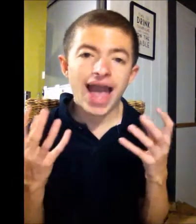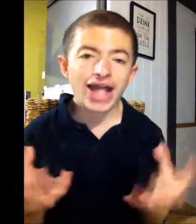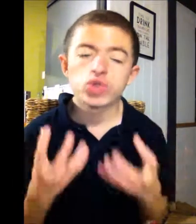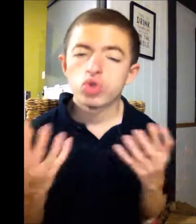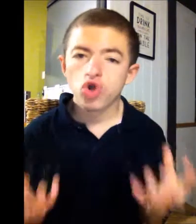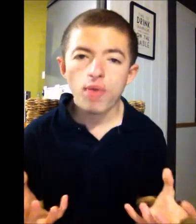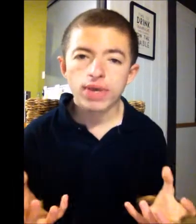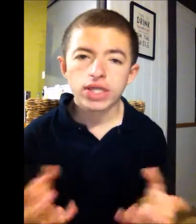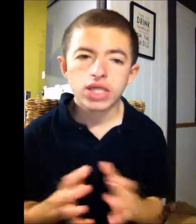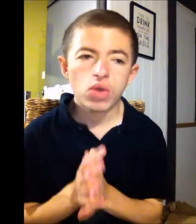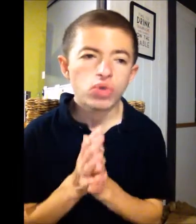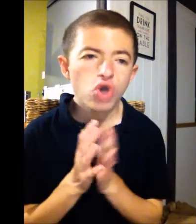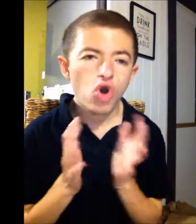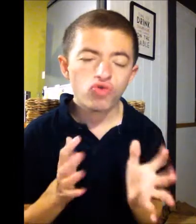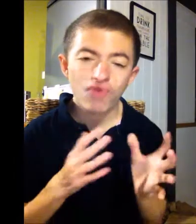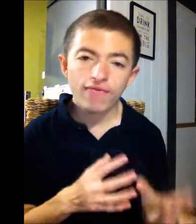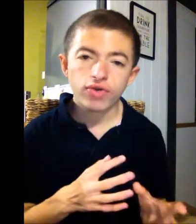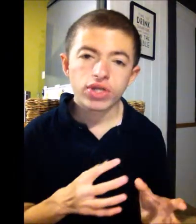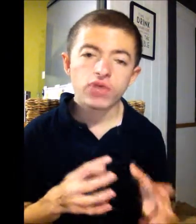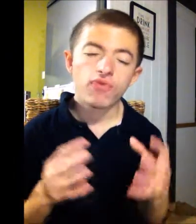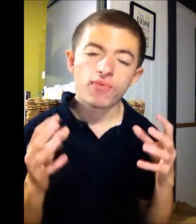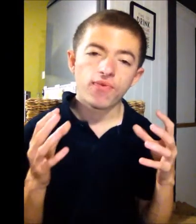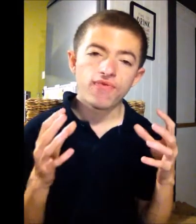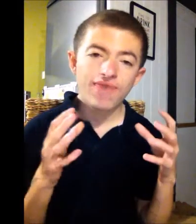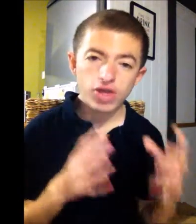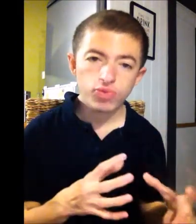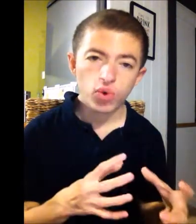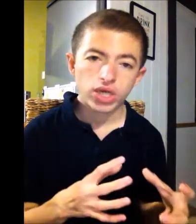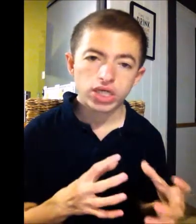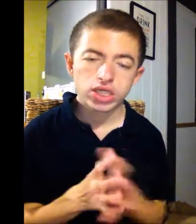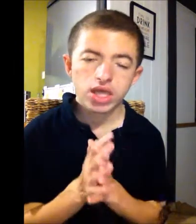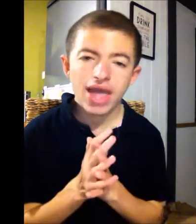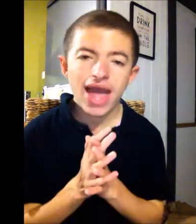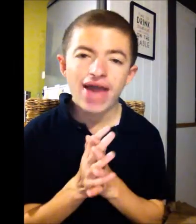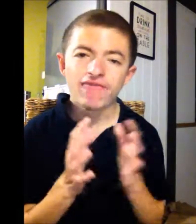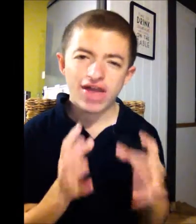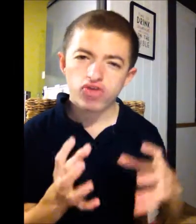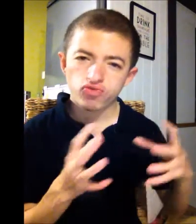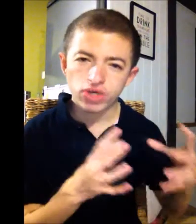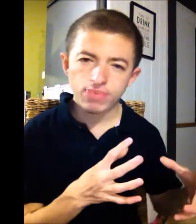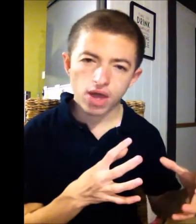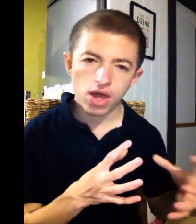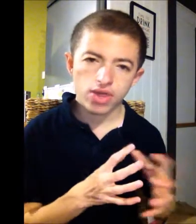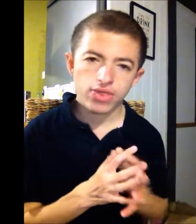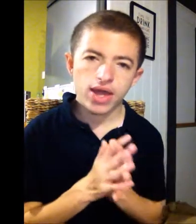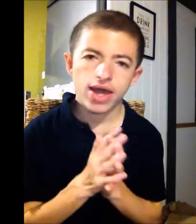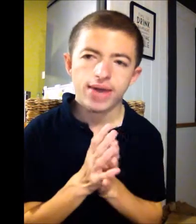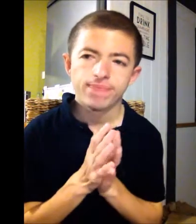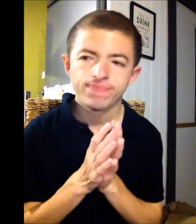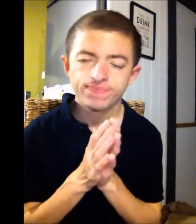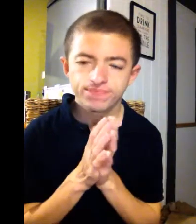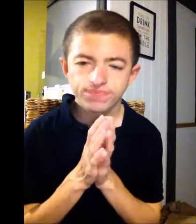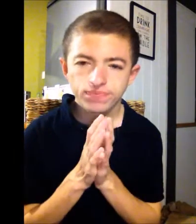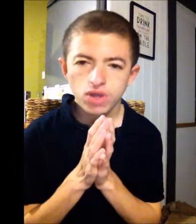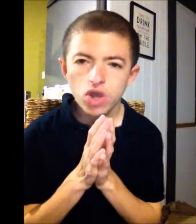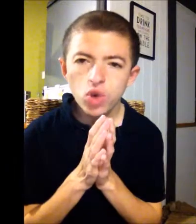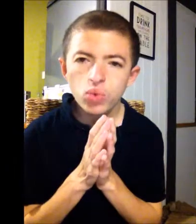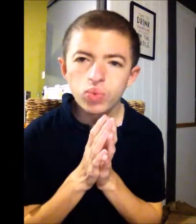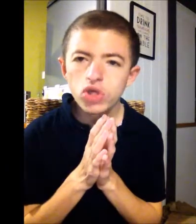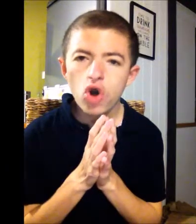actual comics. Like, we got a reference from Flashpoint and Flash Rebirth. Um, we got